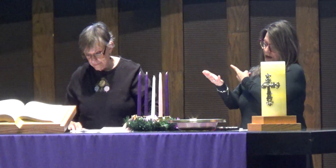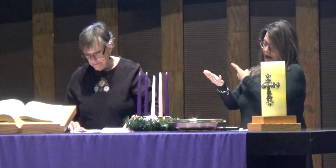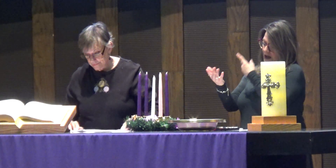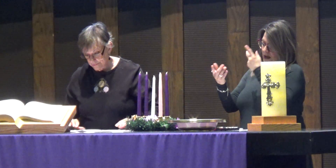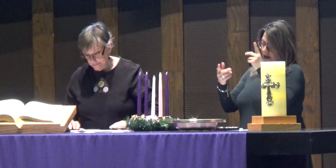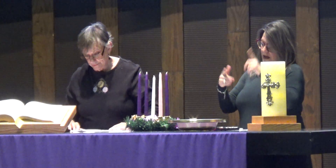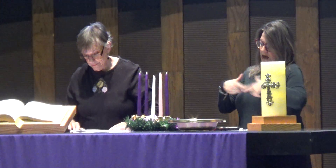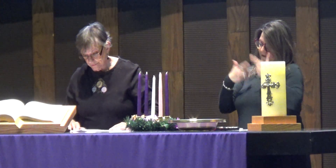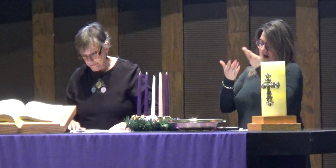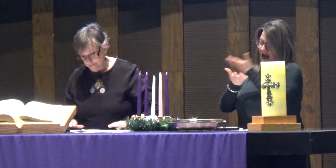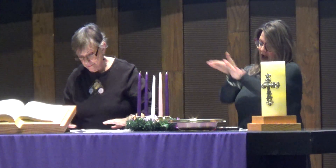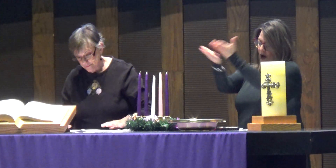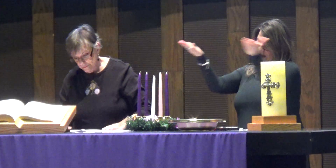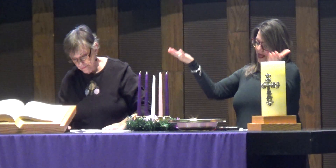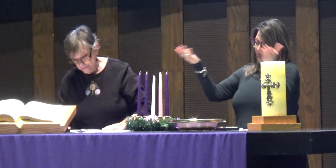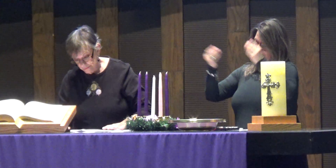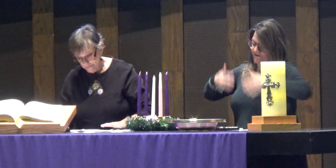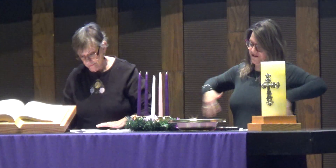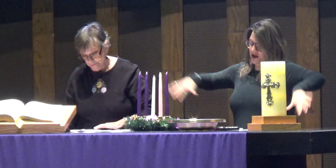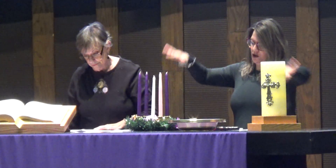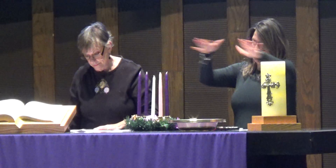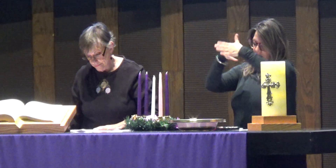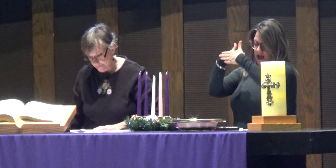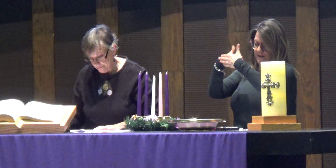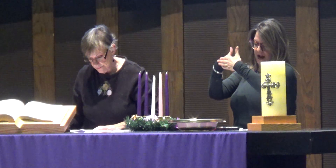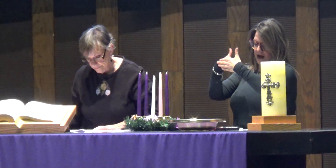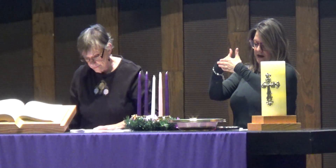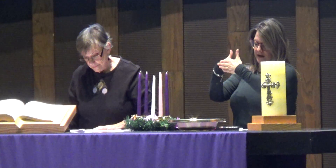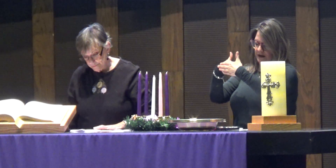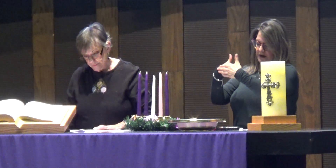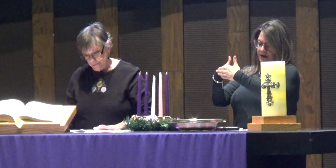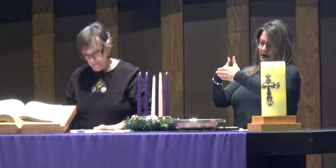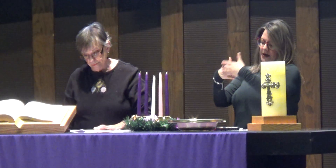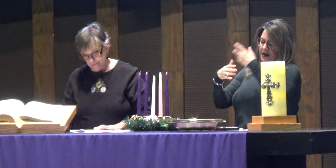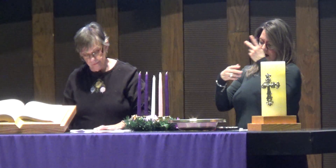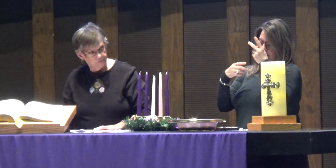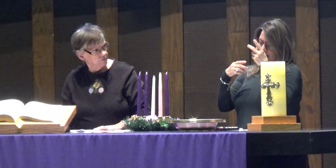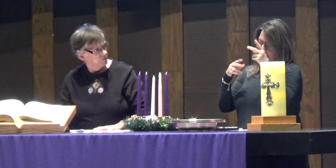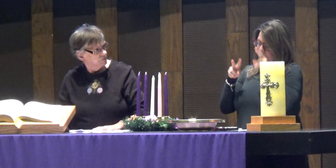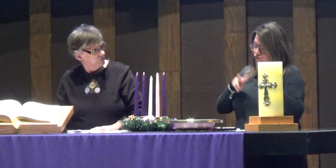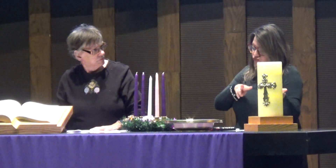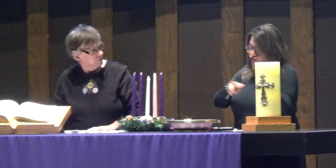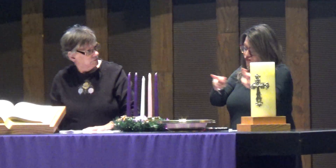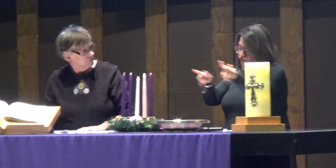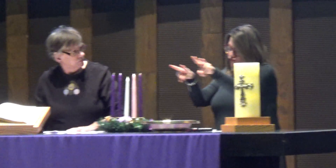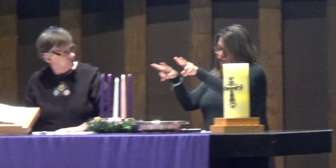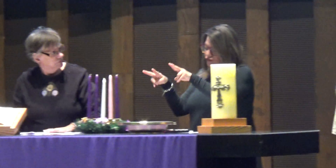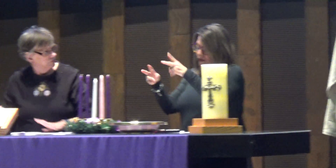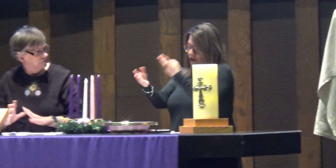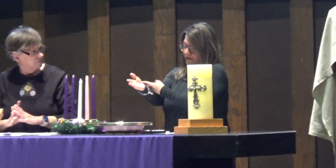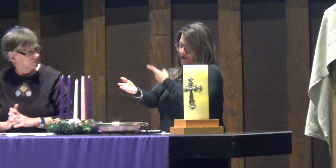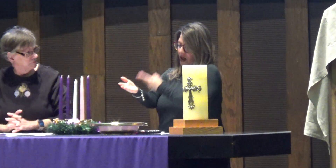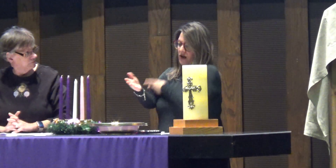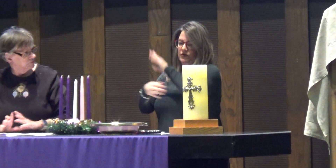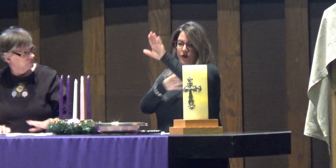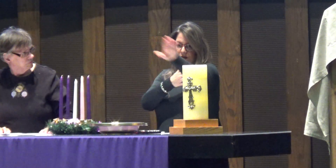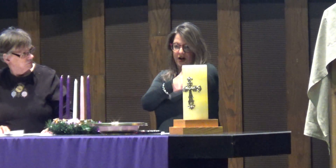And there were shepherds living out in the fields nearby, keeping watch over their